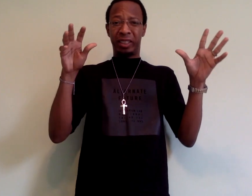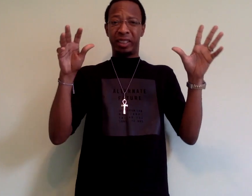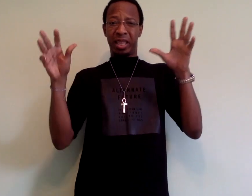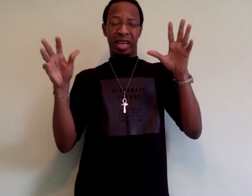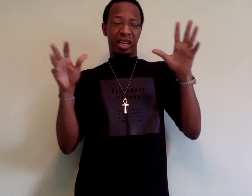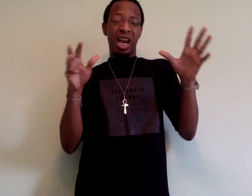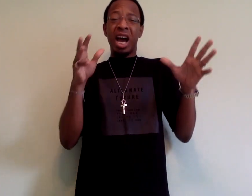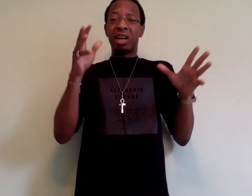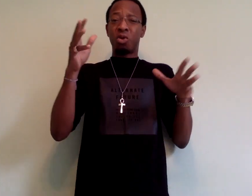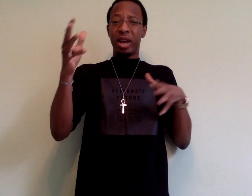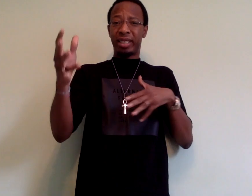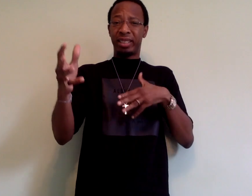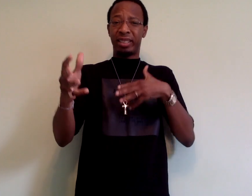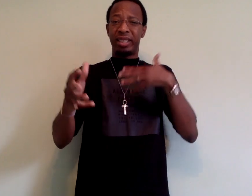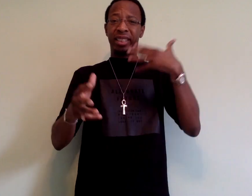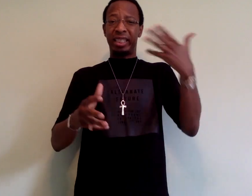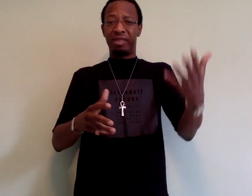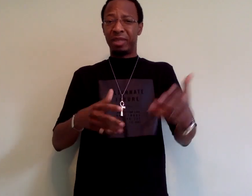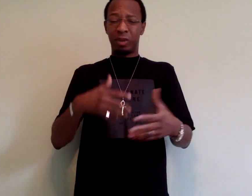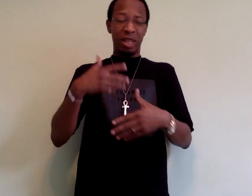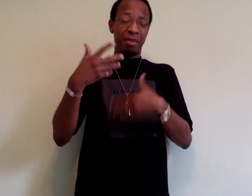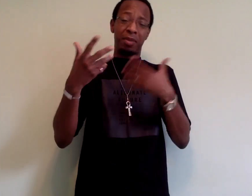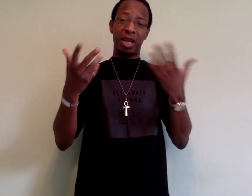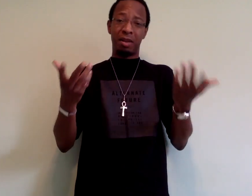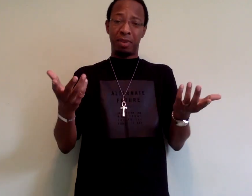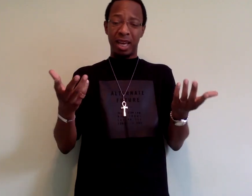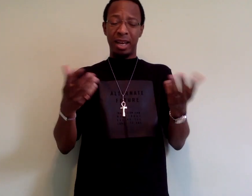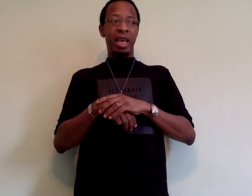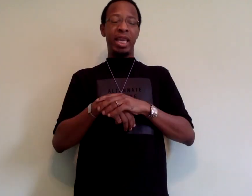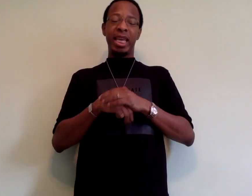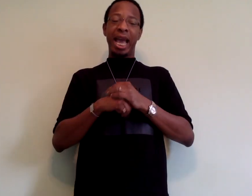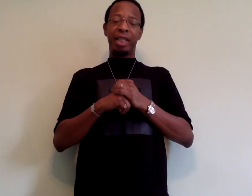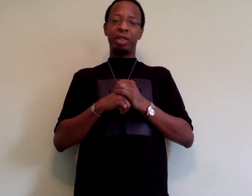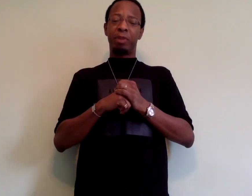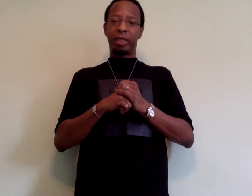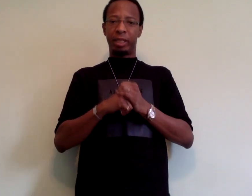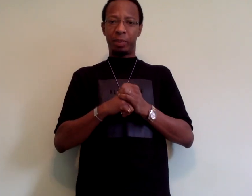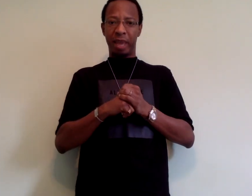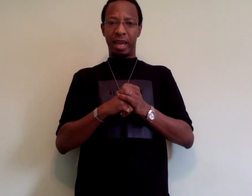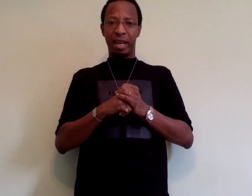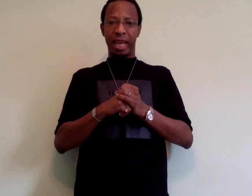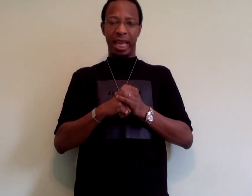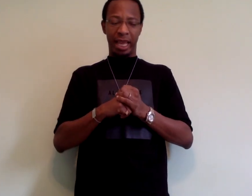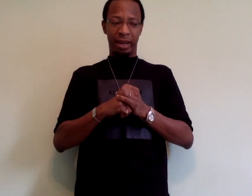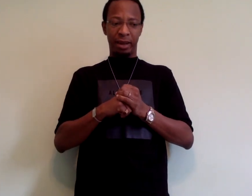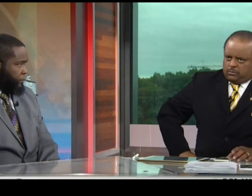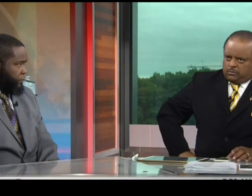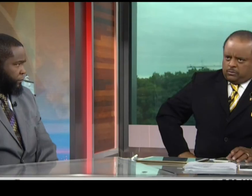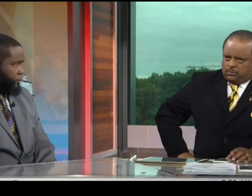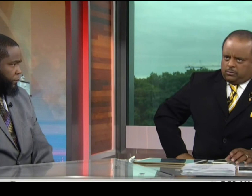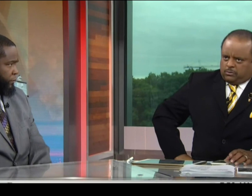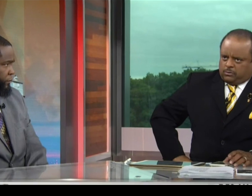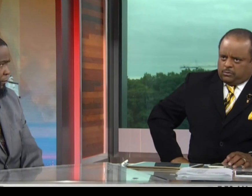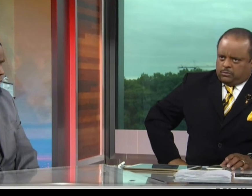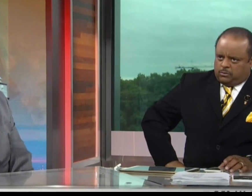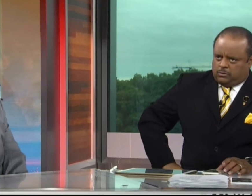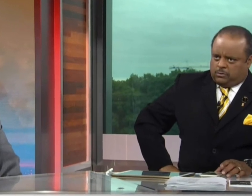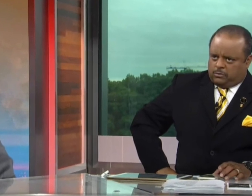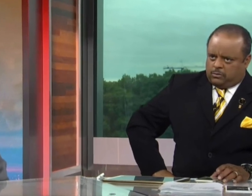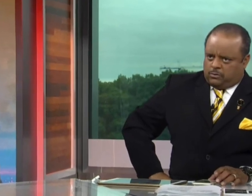their conquests, their achievements, blah, blah, blah. He actually participated in an interview and panel discussion with